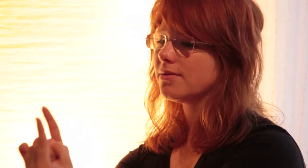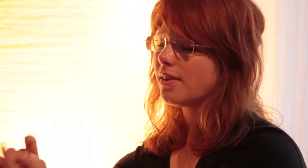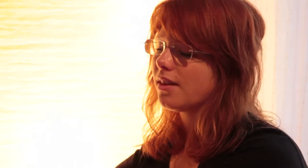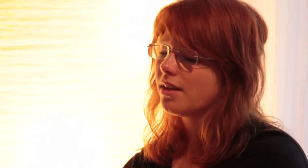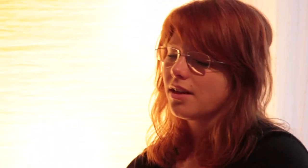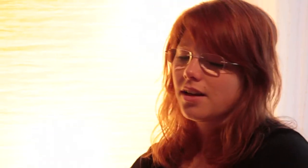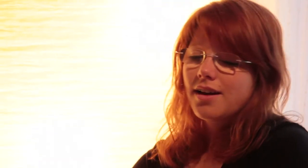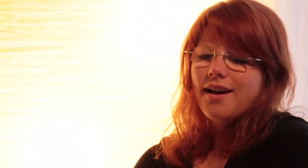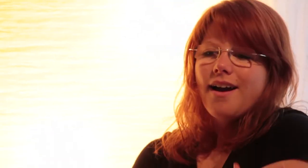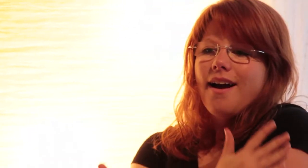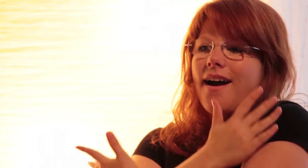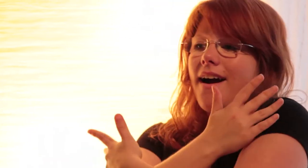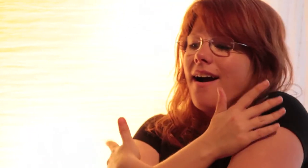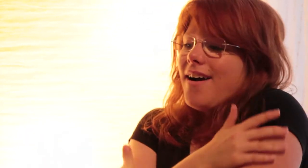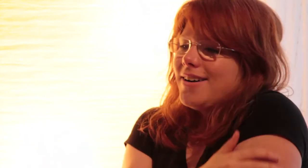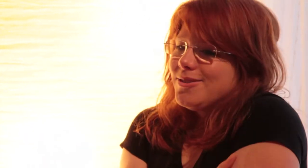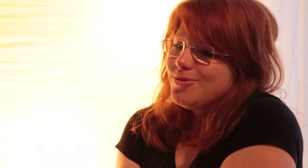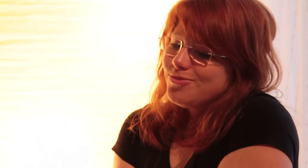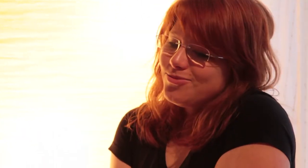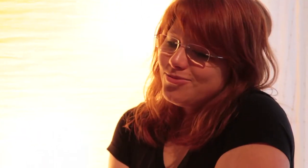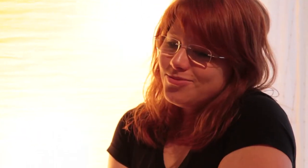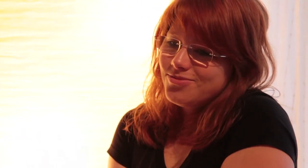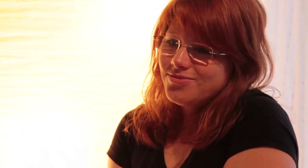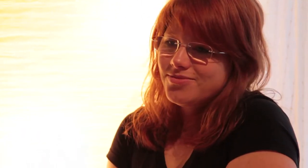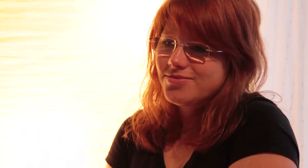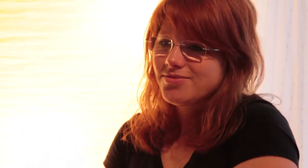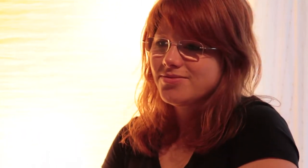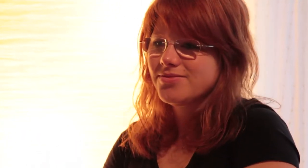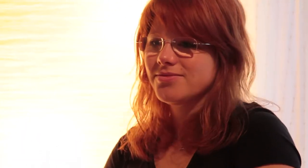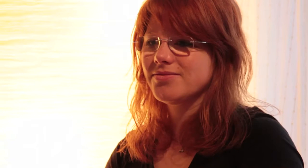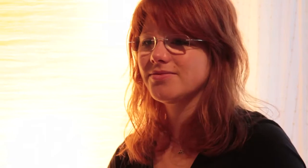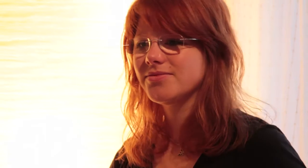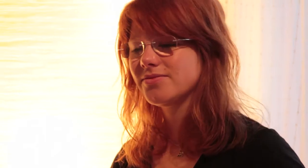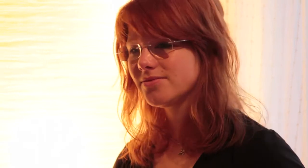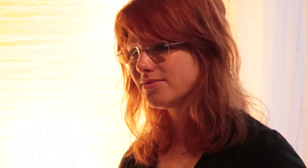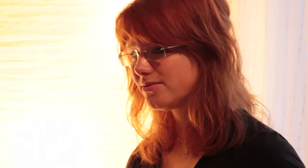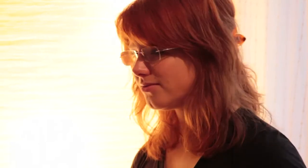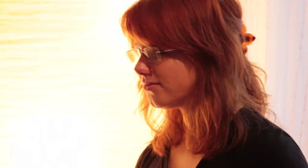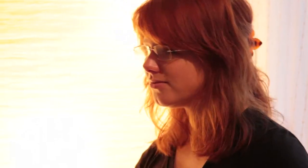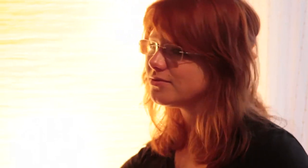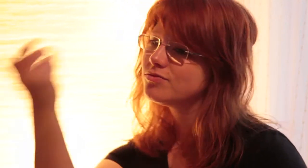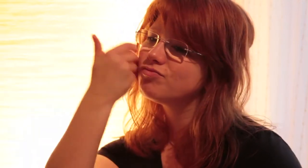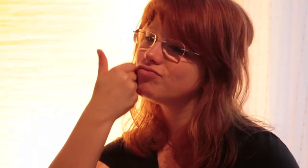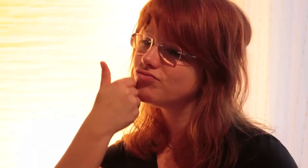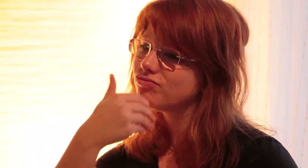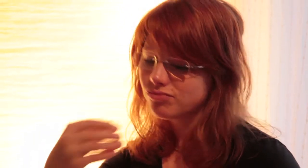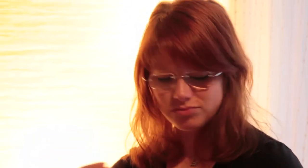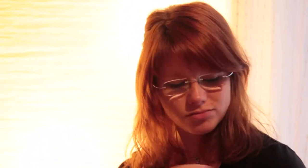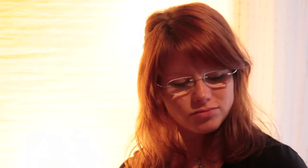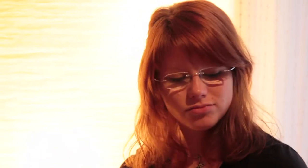with you And I'd be moved by you Won't you